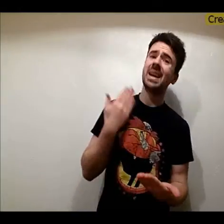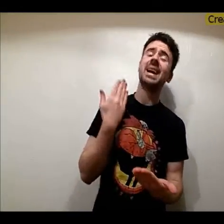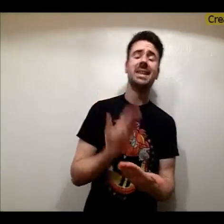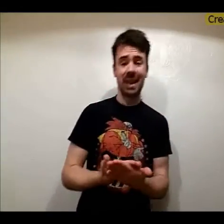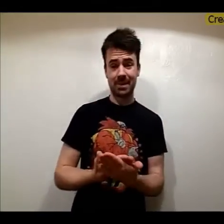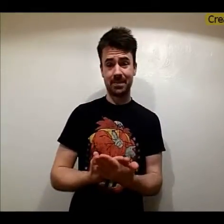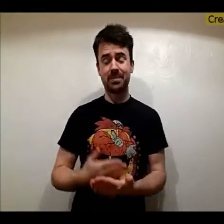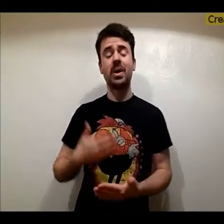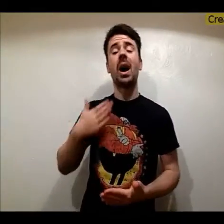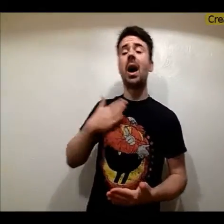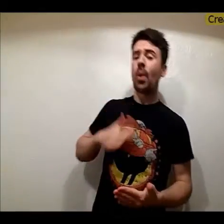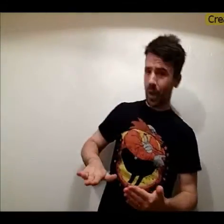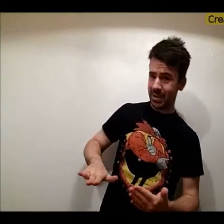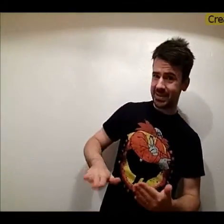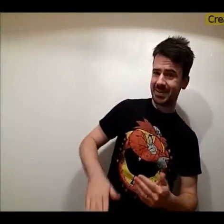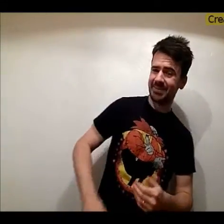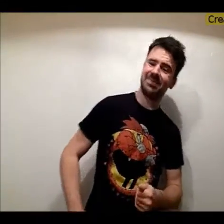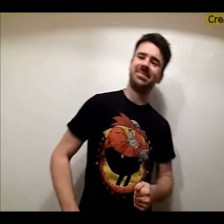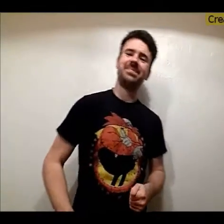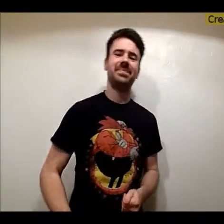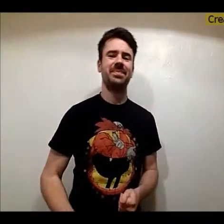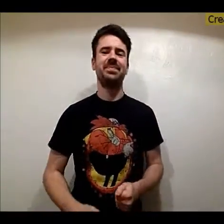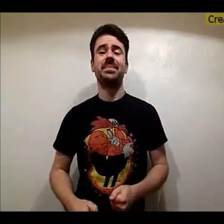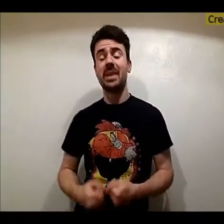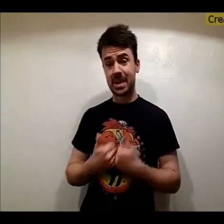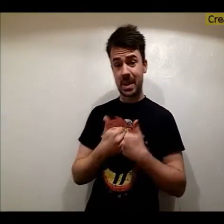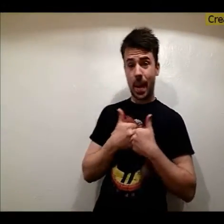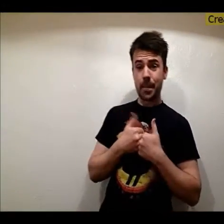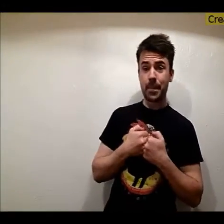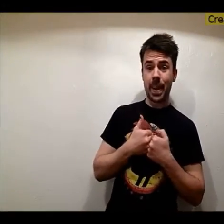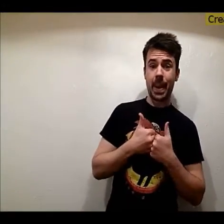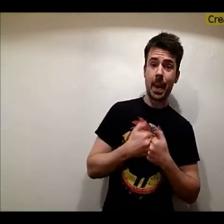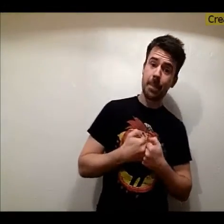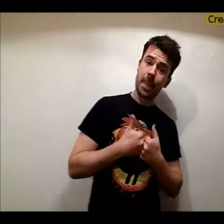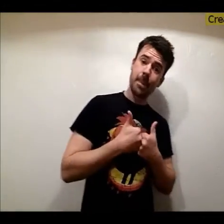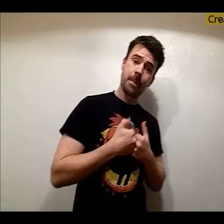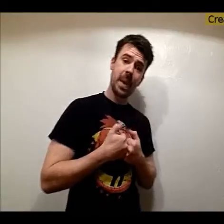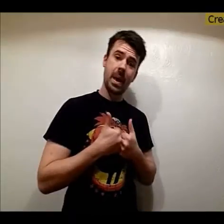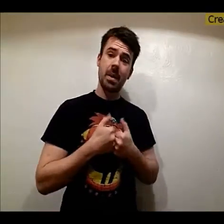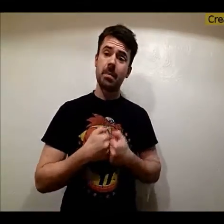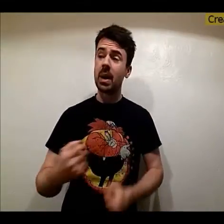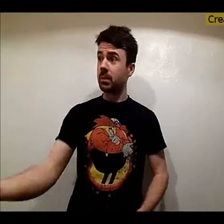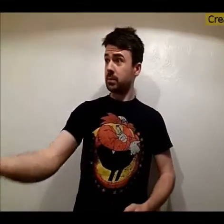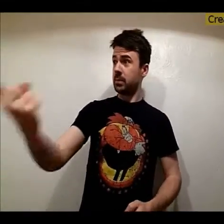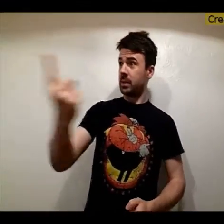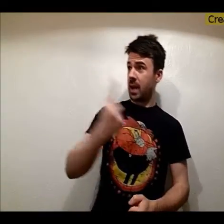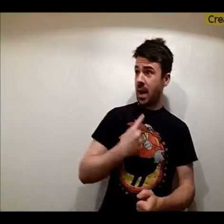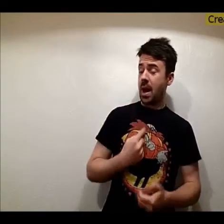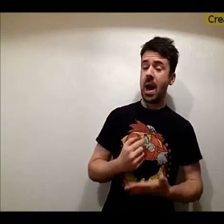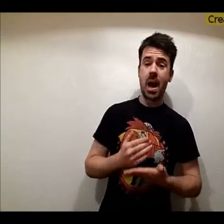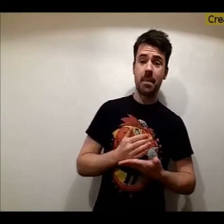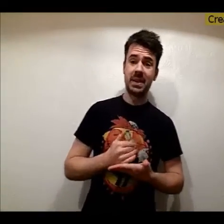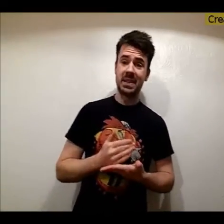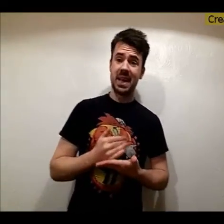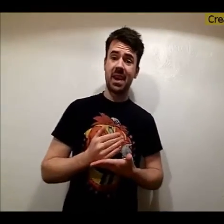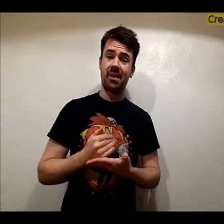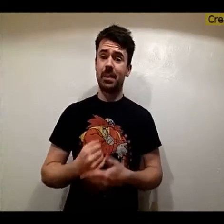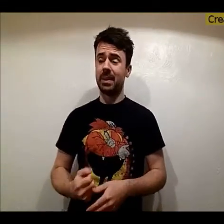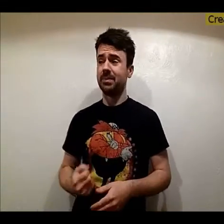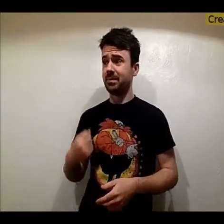And that's what I want So baby, baby Come and save me